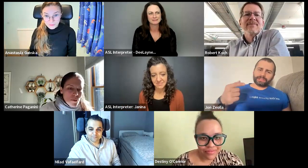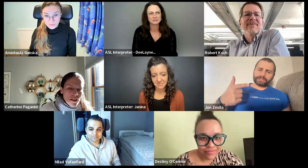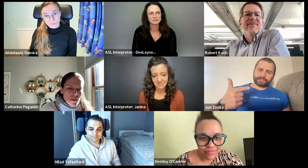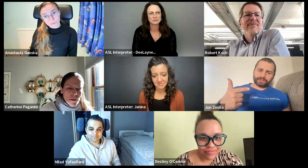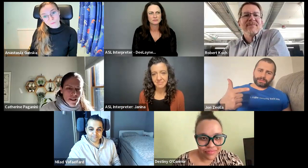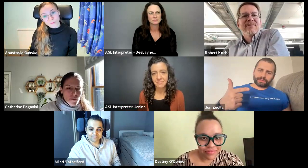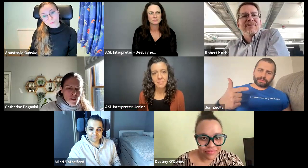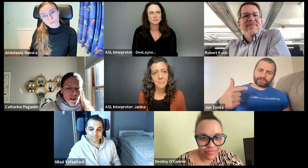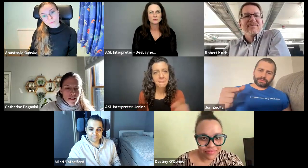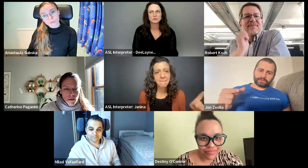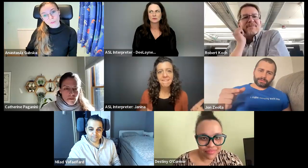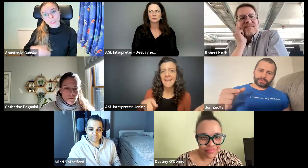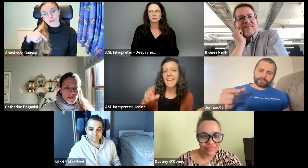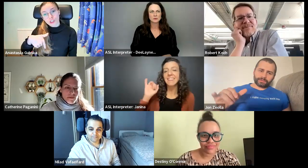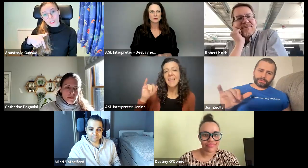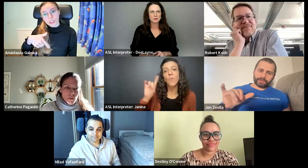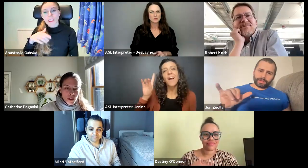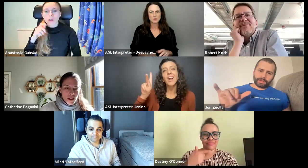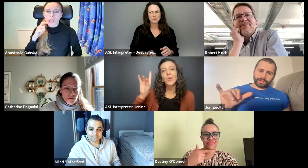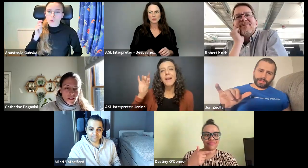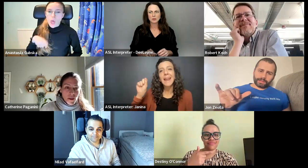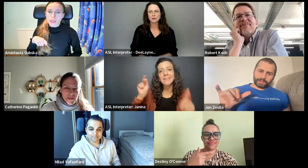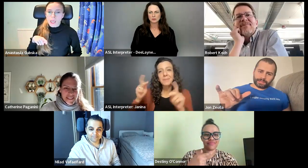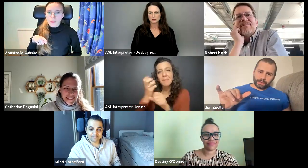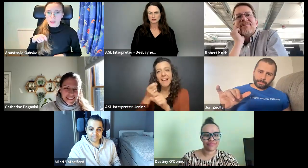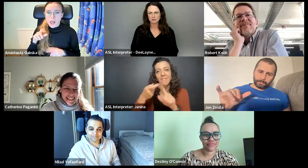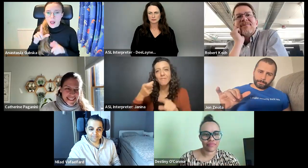So it's got it from, from her.